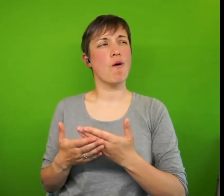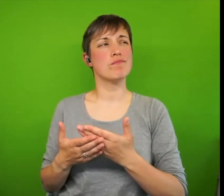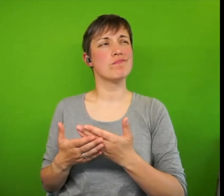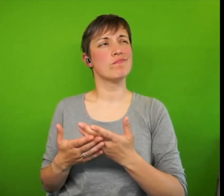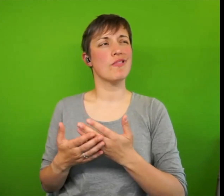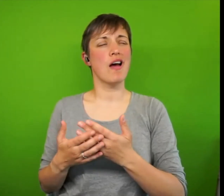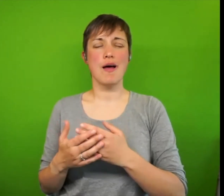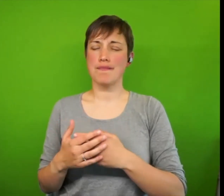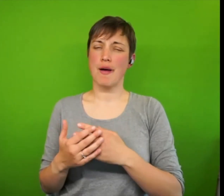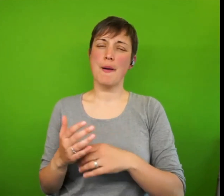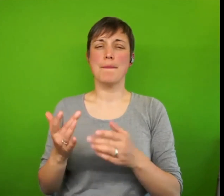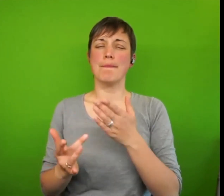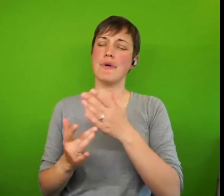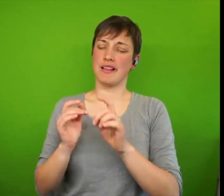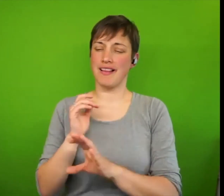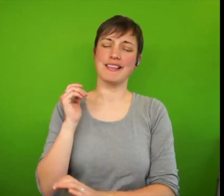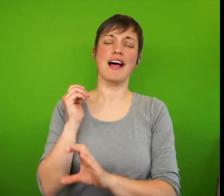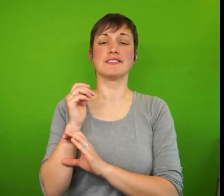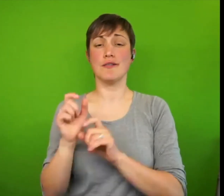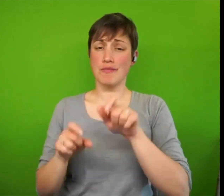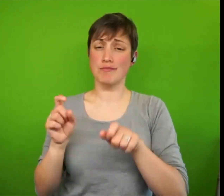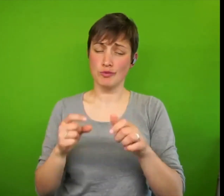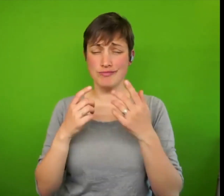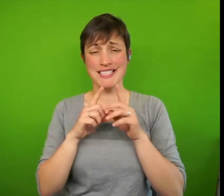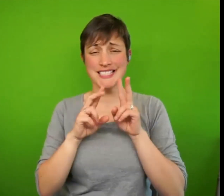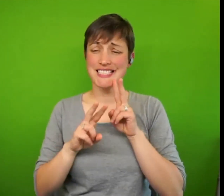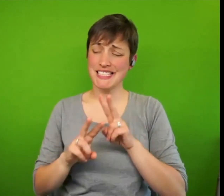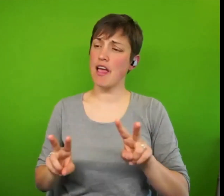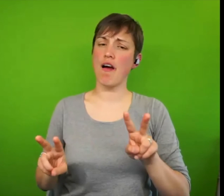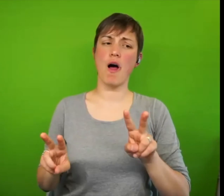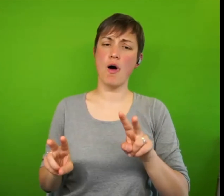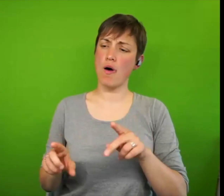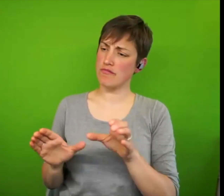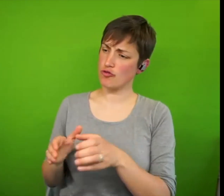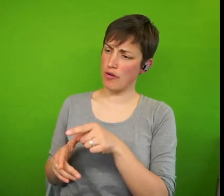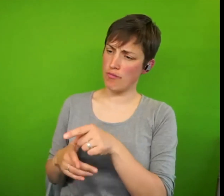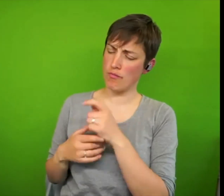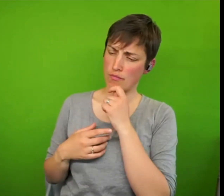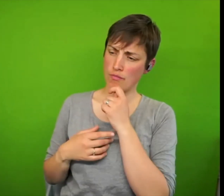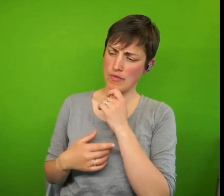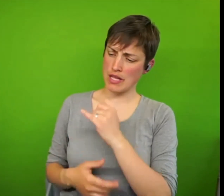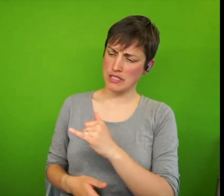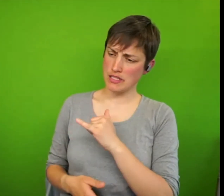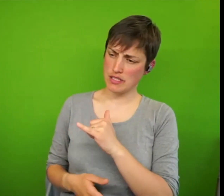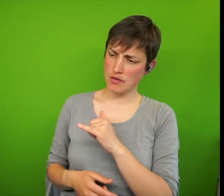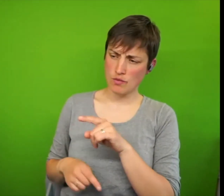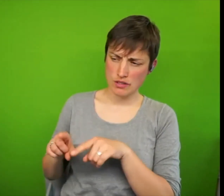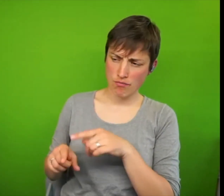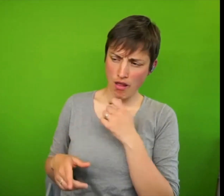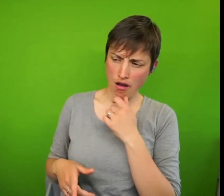them to see what they have in common with groups that perhaps they don't come into contact with,